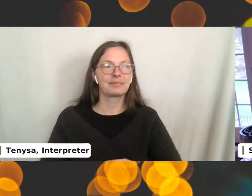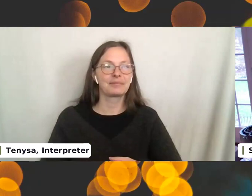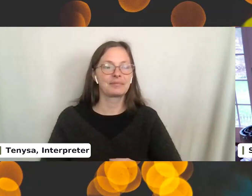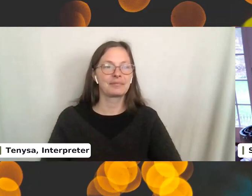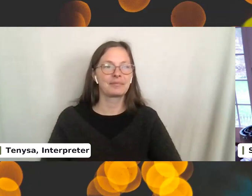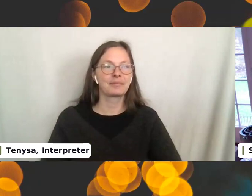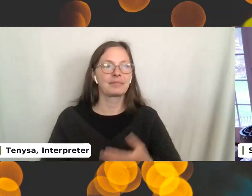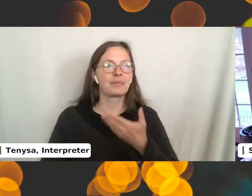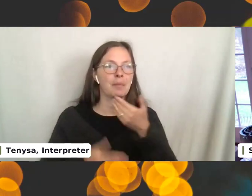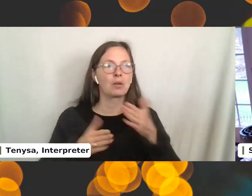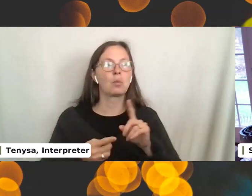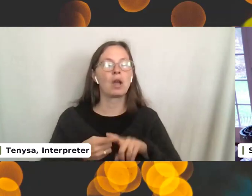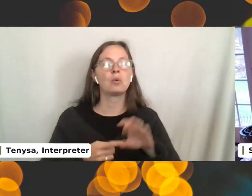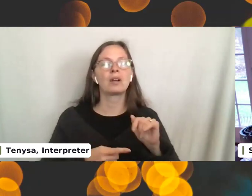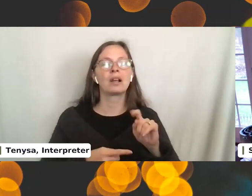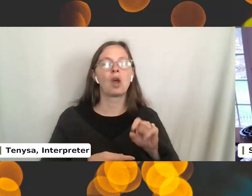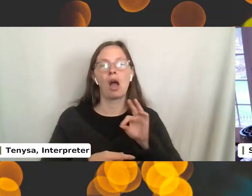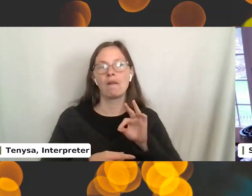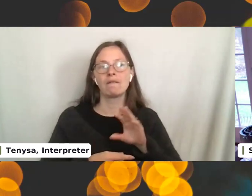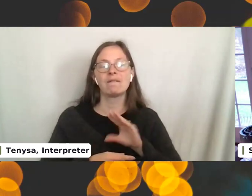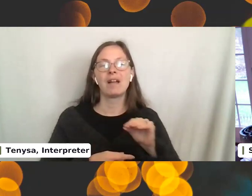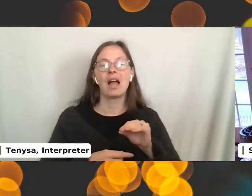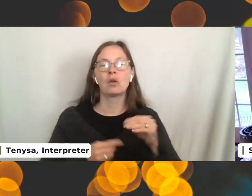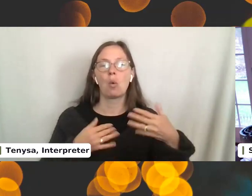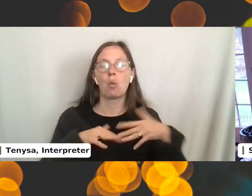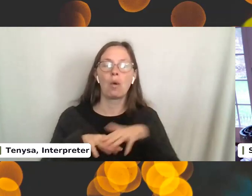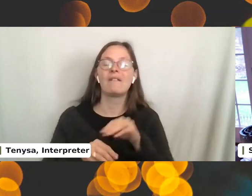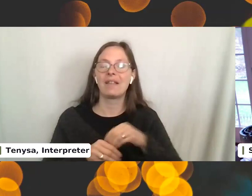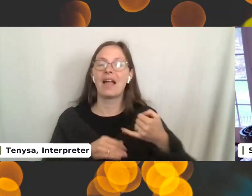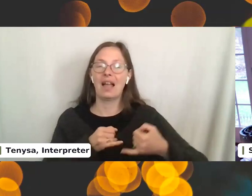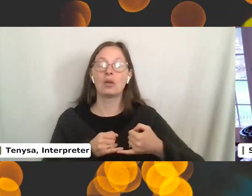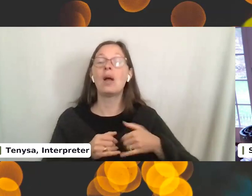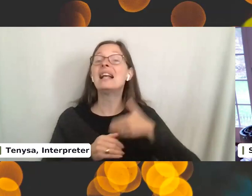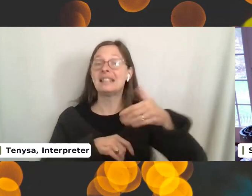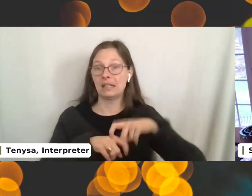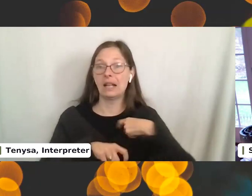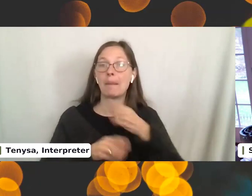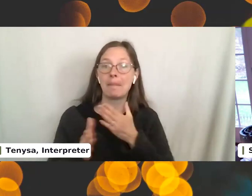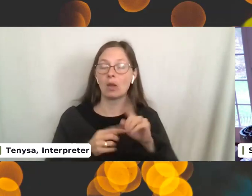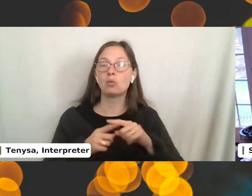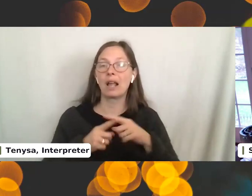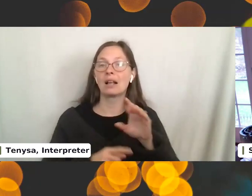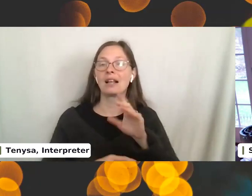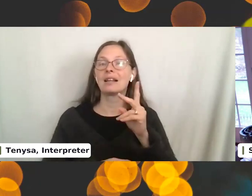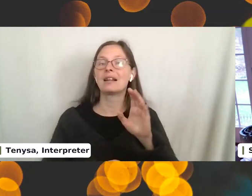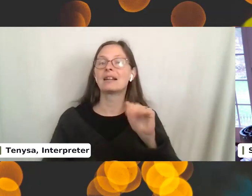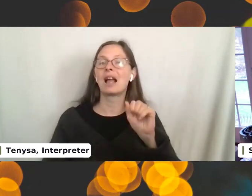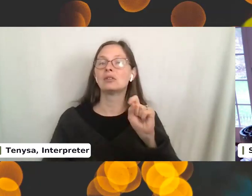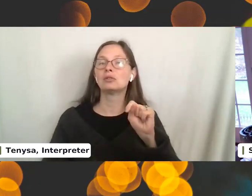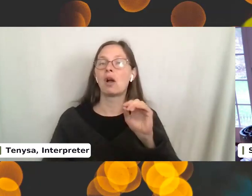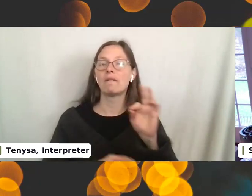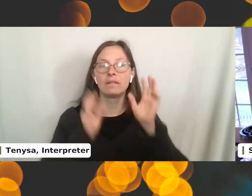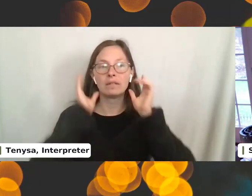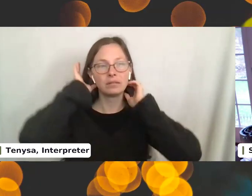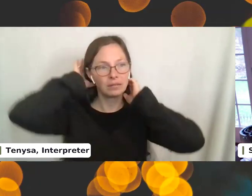Best way to cast off and weaving in the end threads. Okay. So next time I was going to teach you about casting off, um, I use